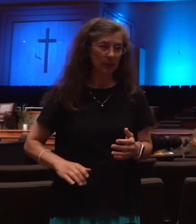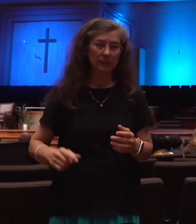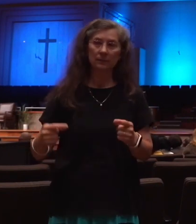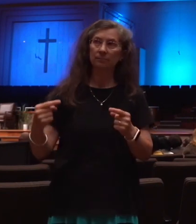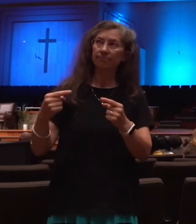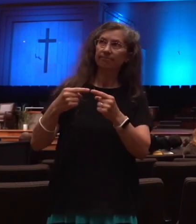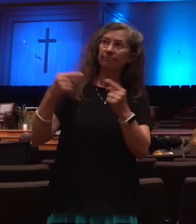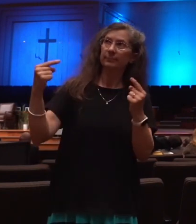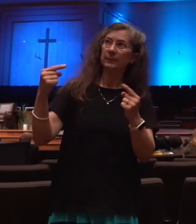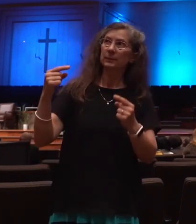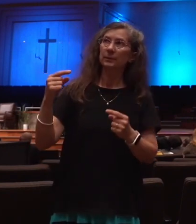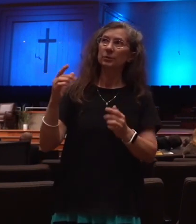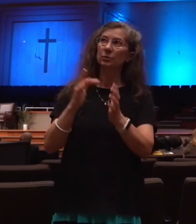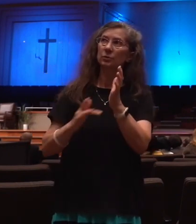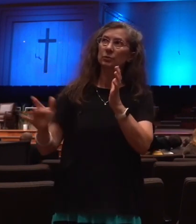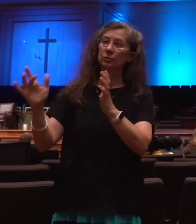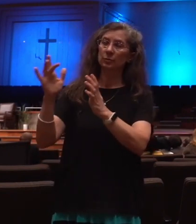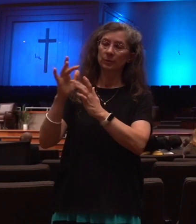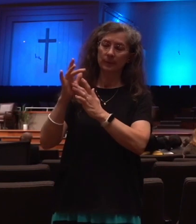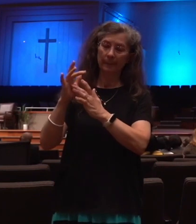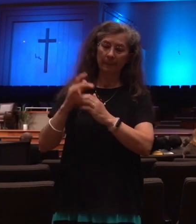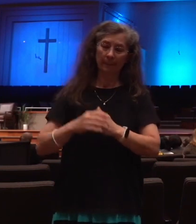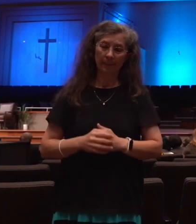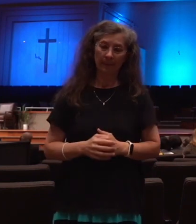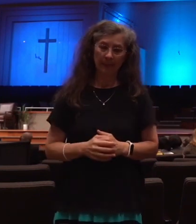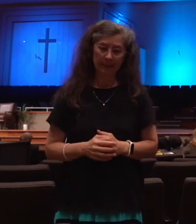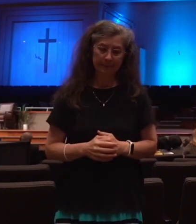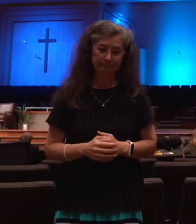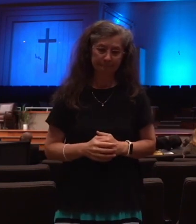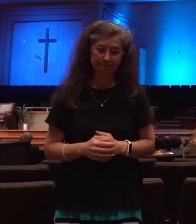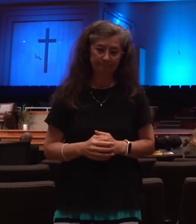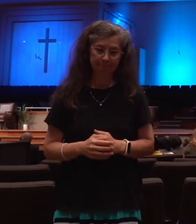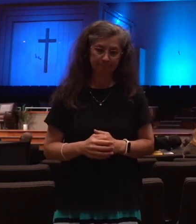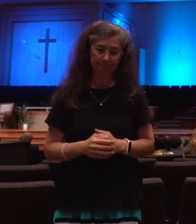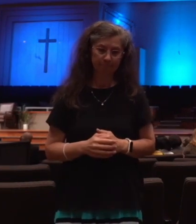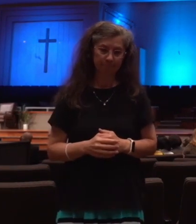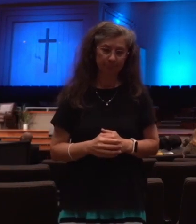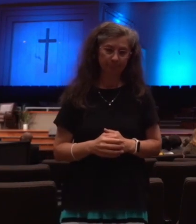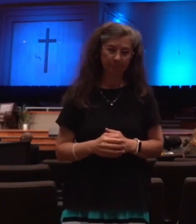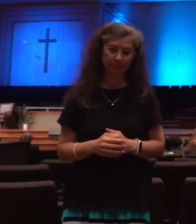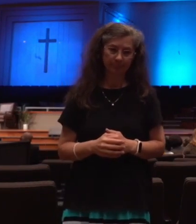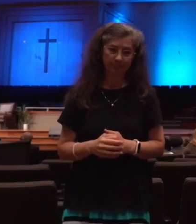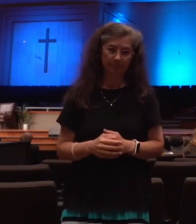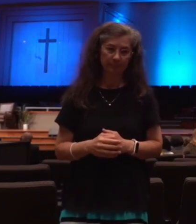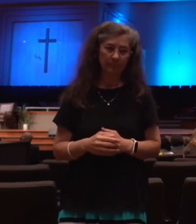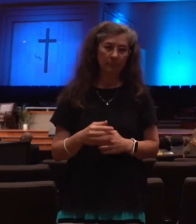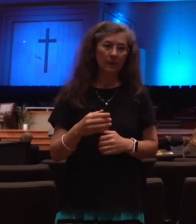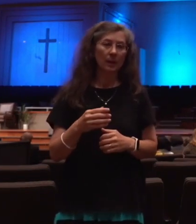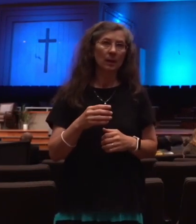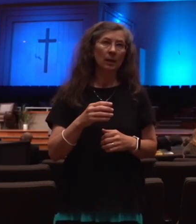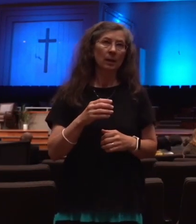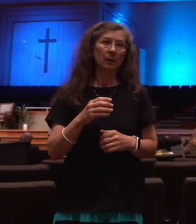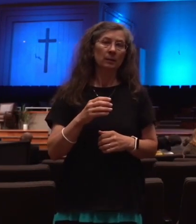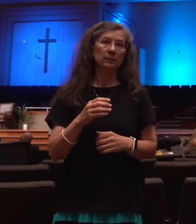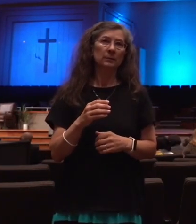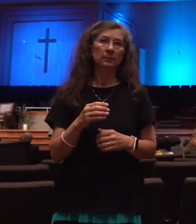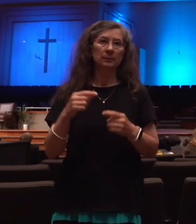or verse four, who opposes and exalteth himself, that word opposeth means to set over against or opposite, to